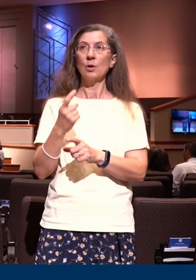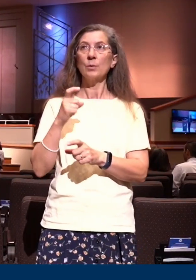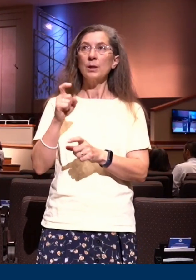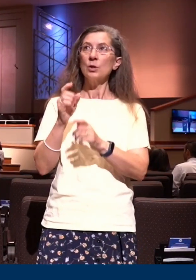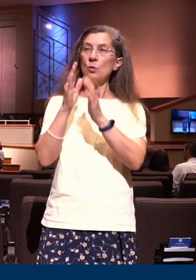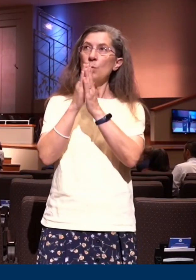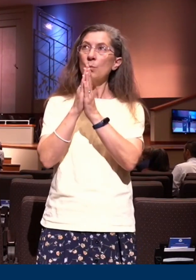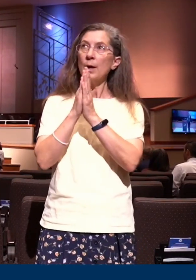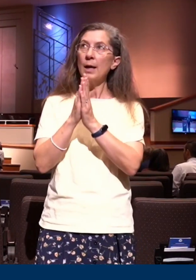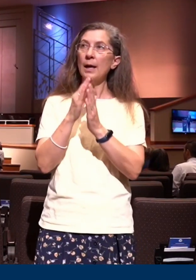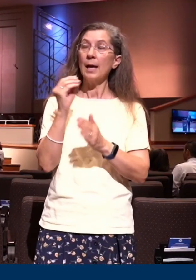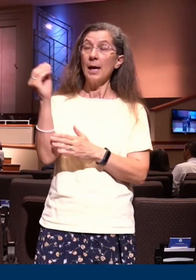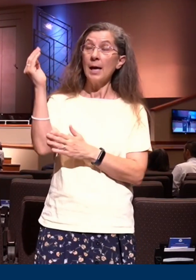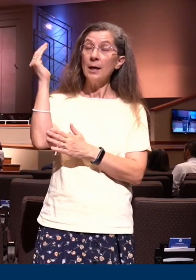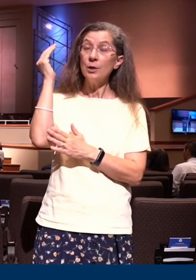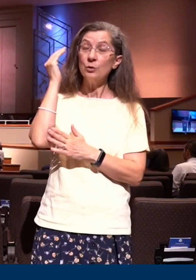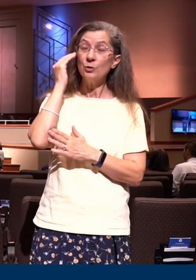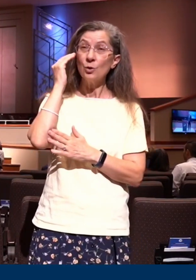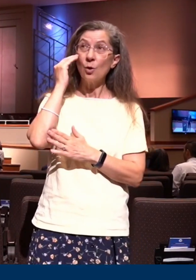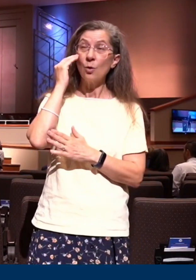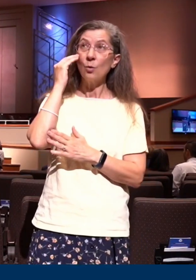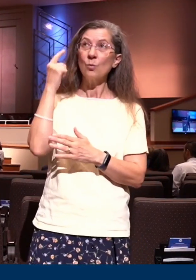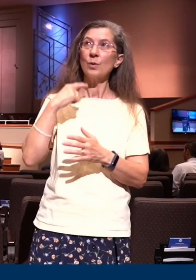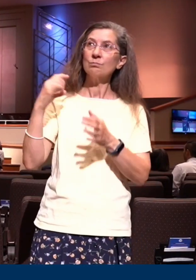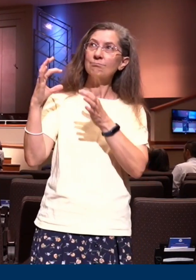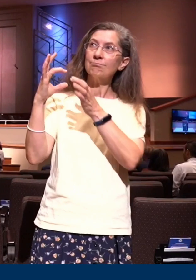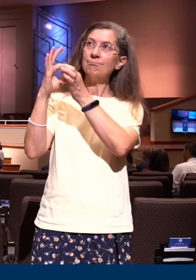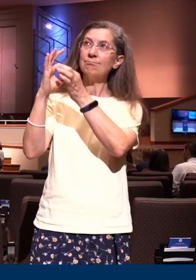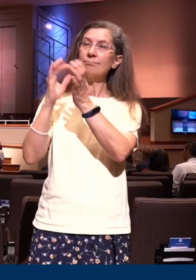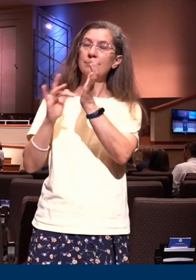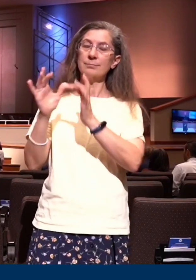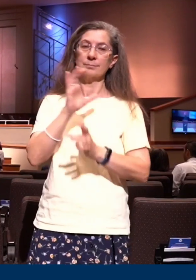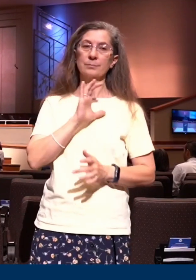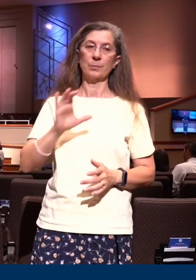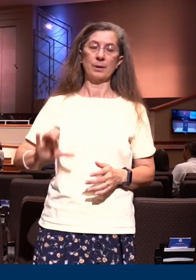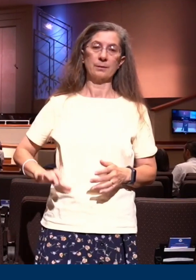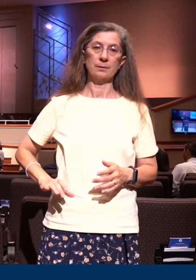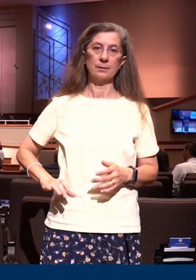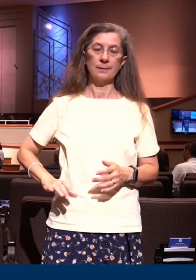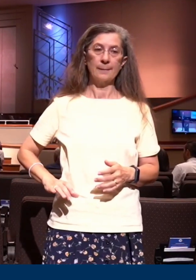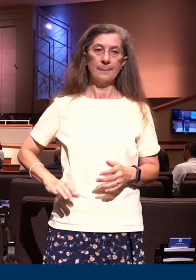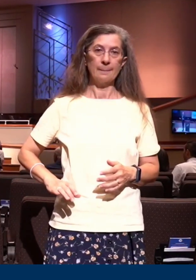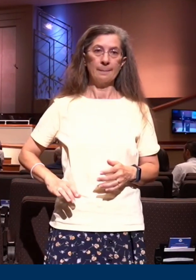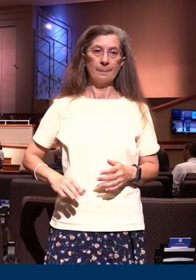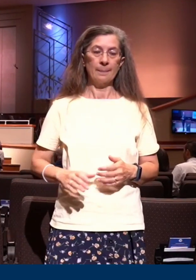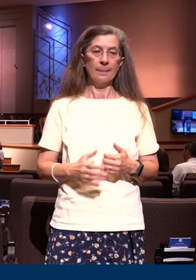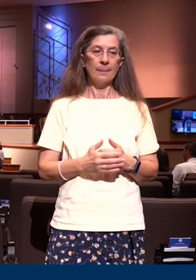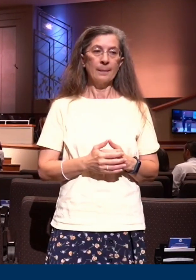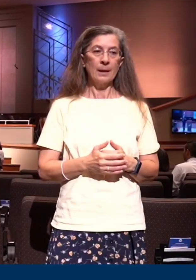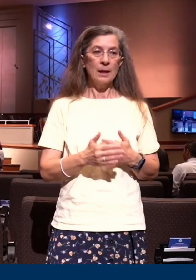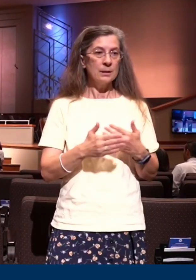we're not reckoning who we really are in Jesus Christ it doesn't matter how long you've been saved it doesn't matter how old you are